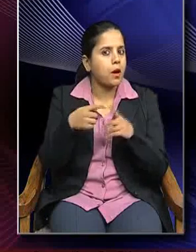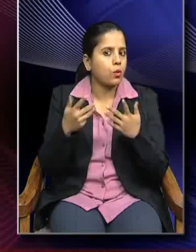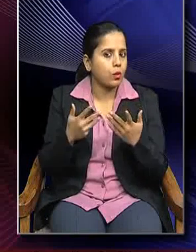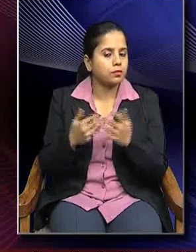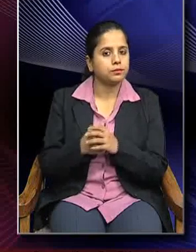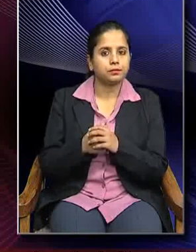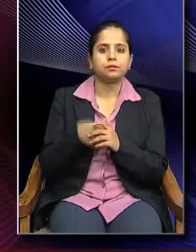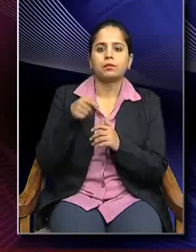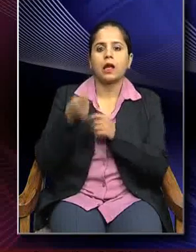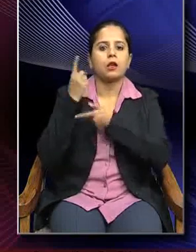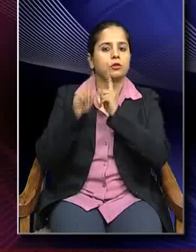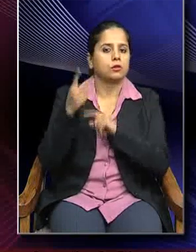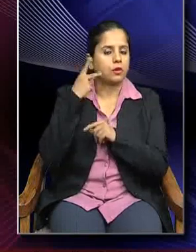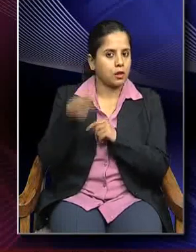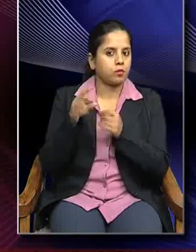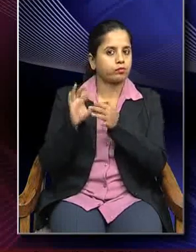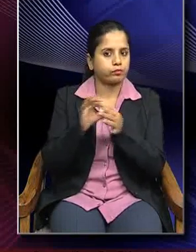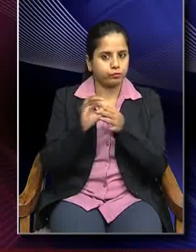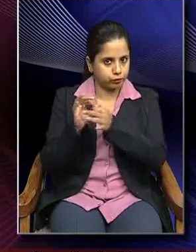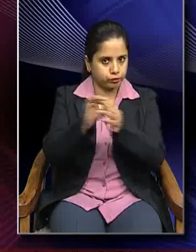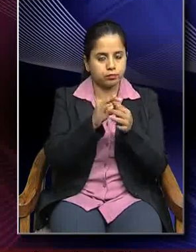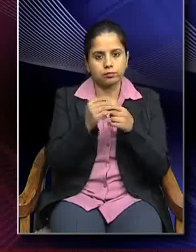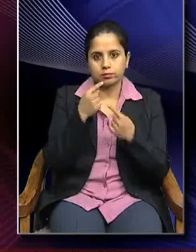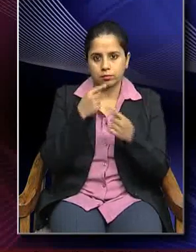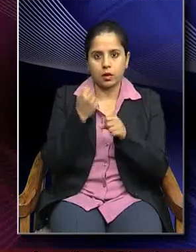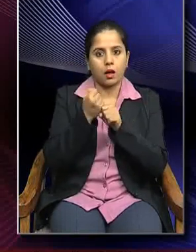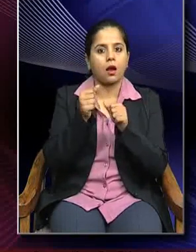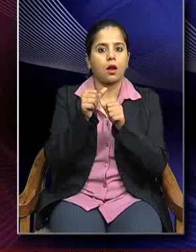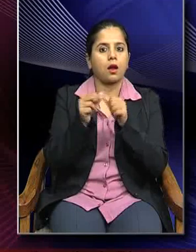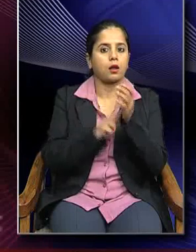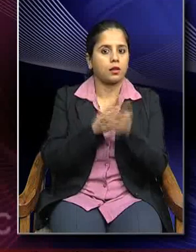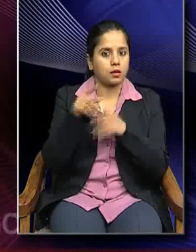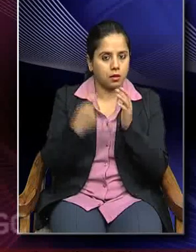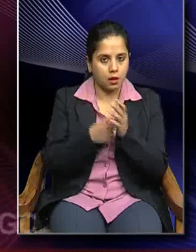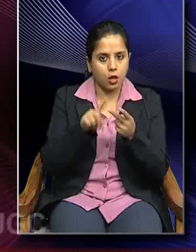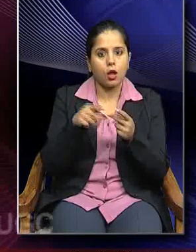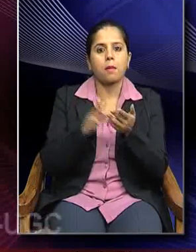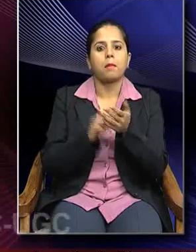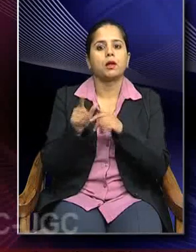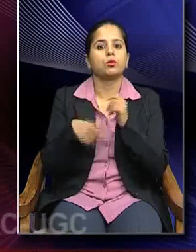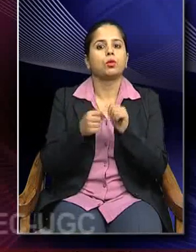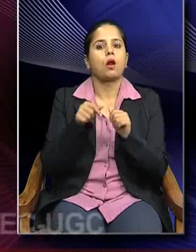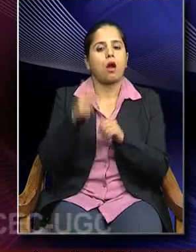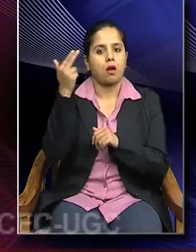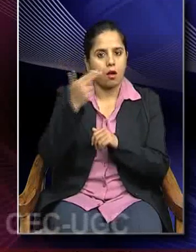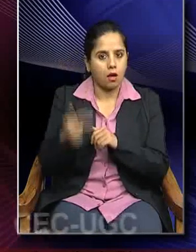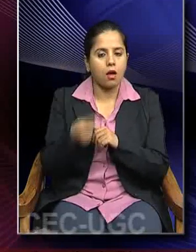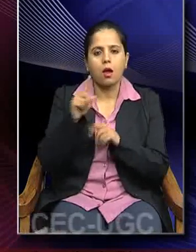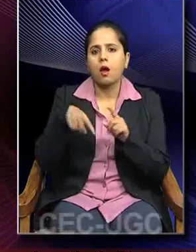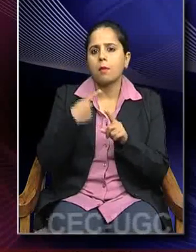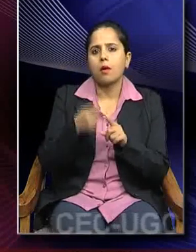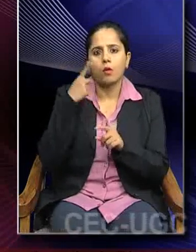historical correlates of Gandhar and Mathura art largely about the